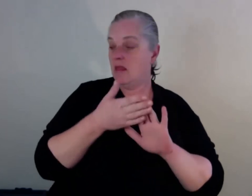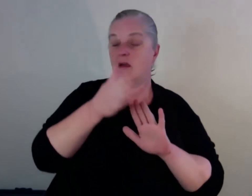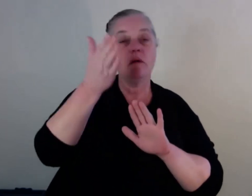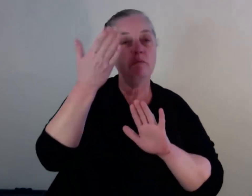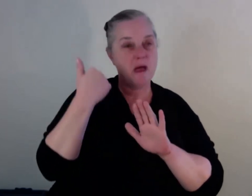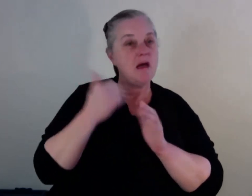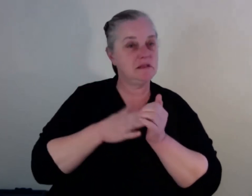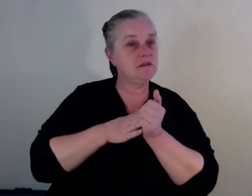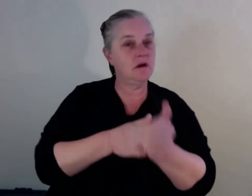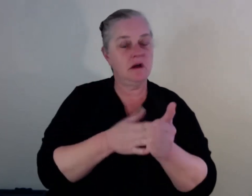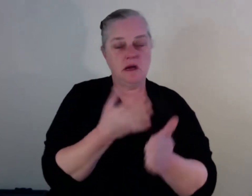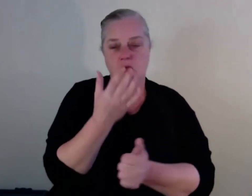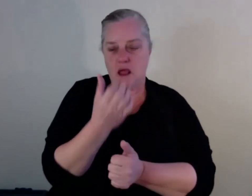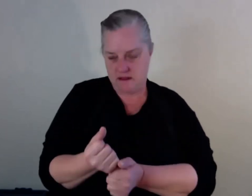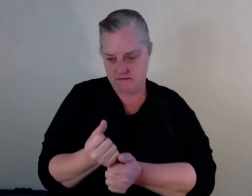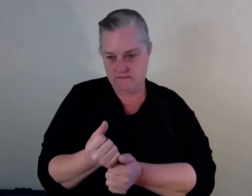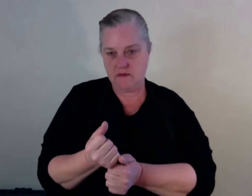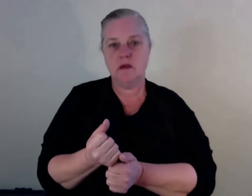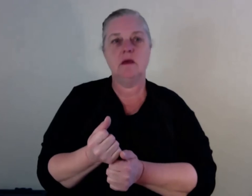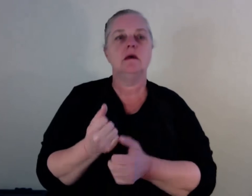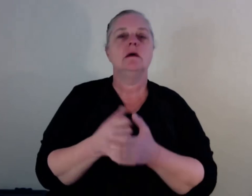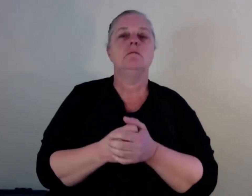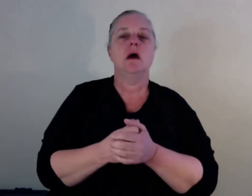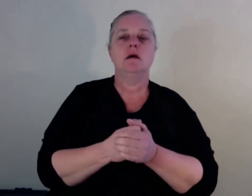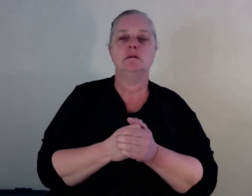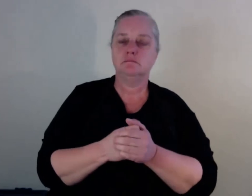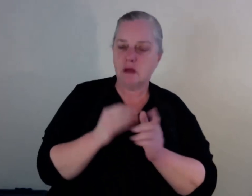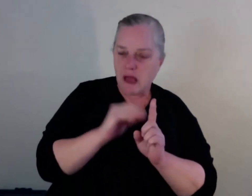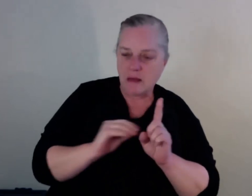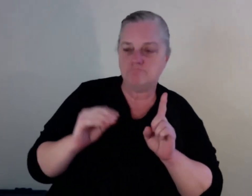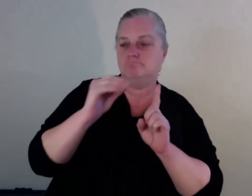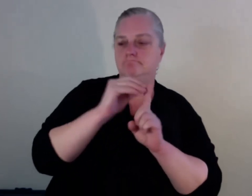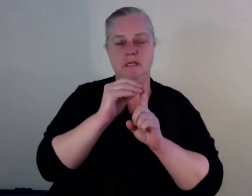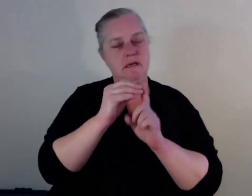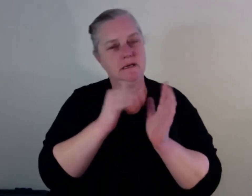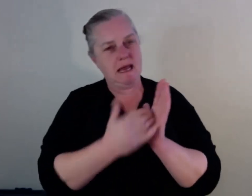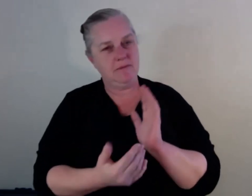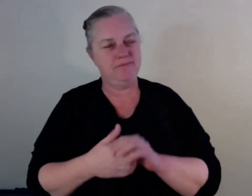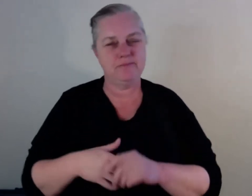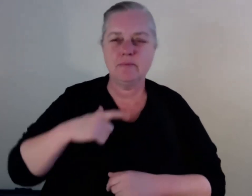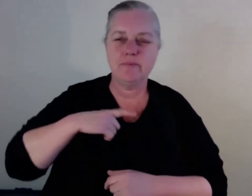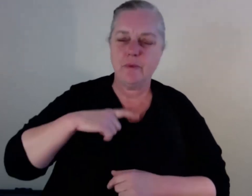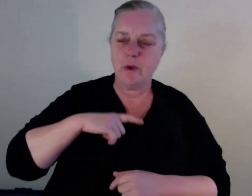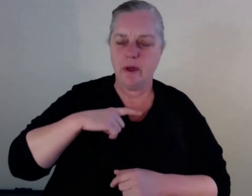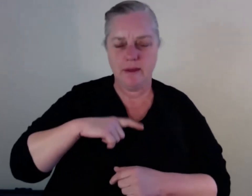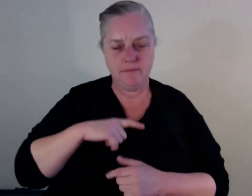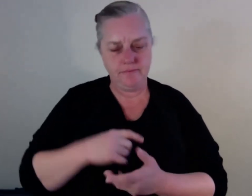of the same name. And the reason that we did a revision of it was to recognise the ways in which diverse communities'